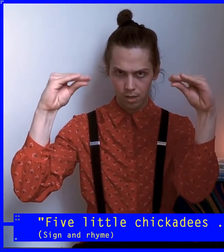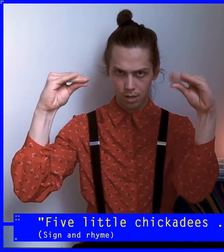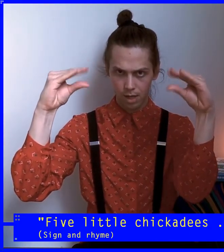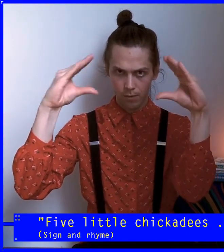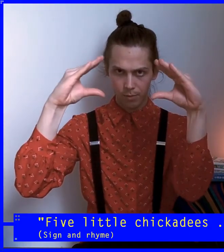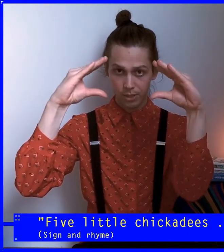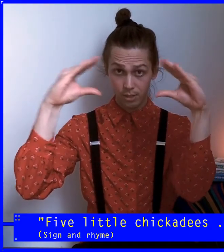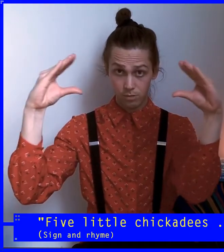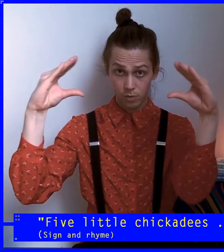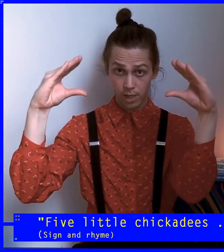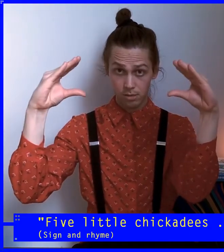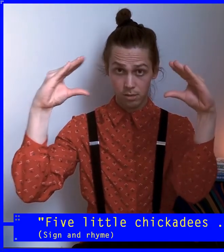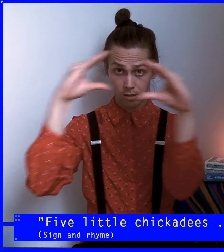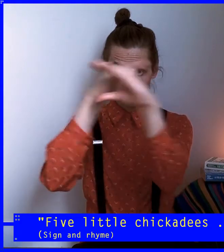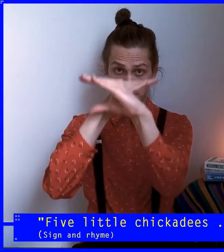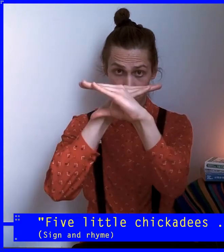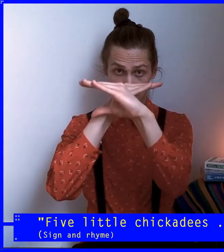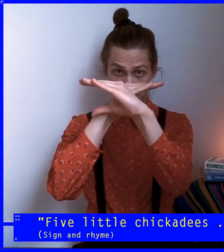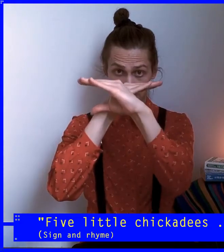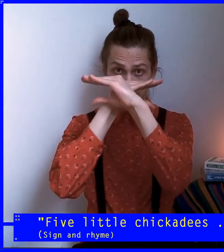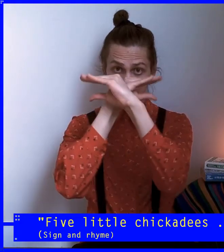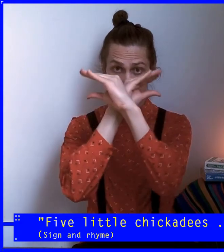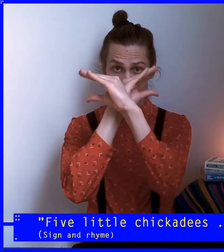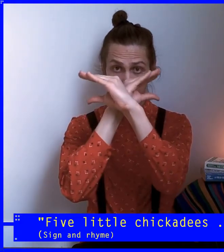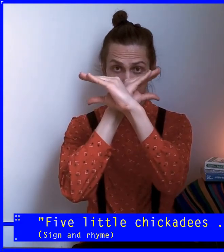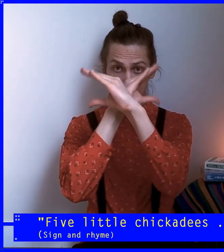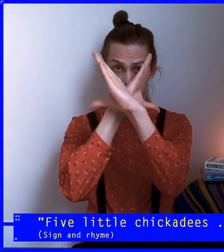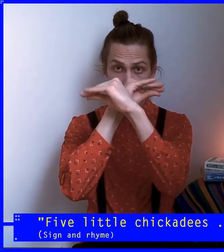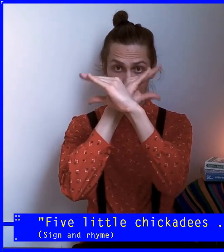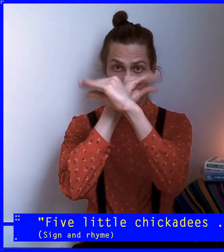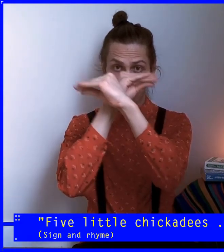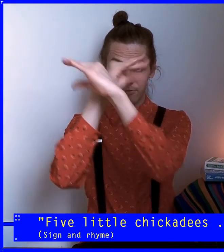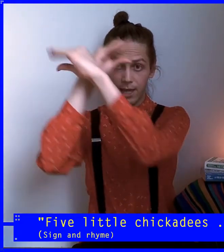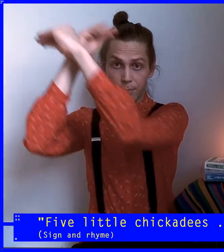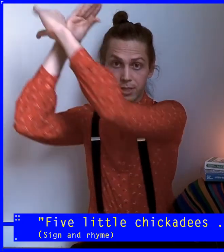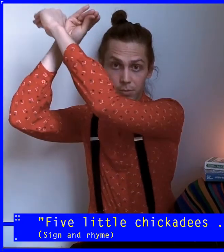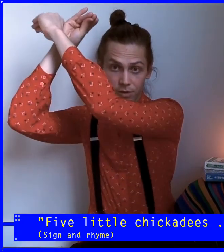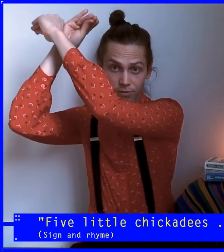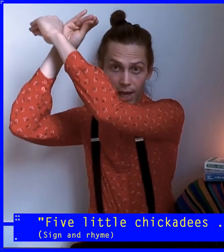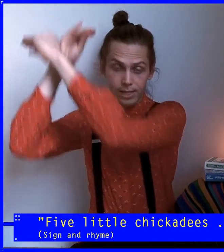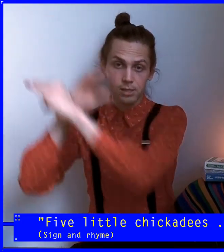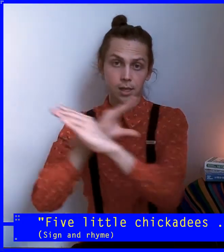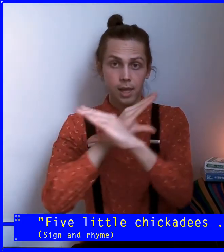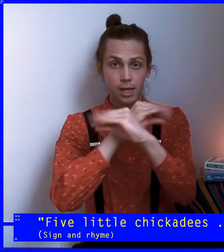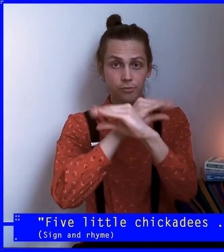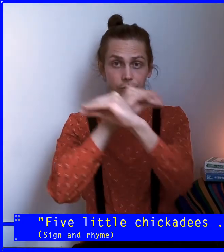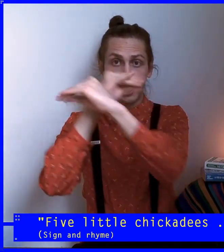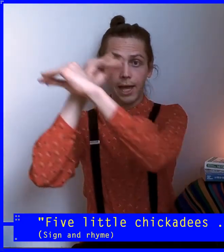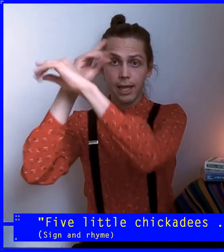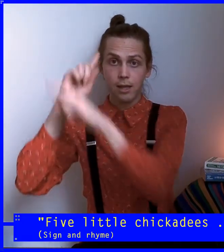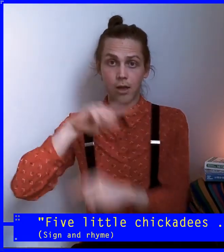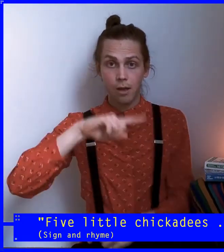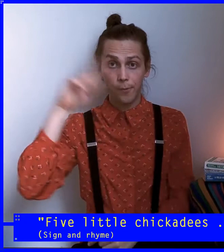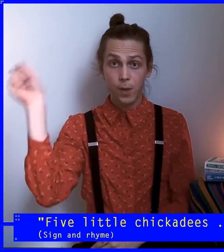And we're going to pretend these are wings. And they're like this on a bird. And they flap as the bird flies. And to fly away.